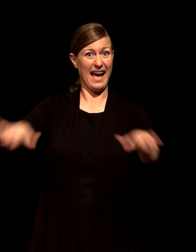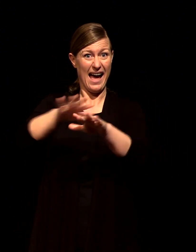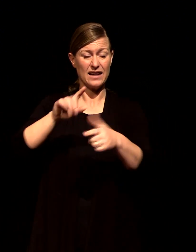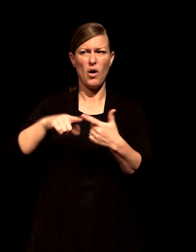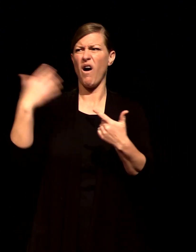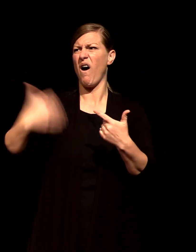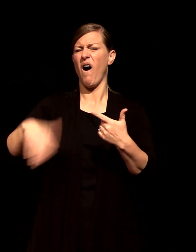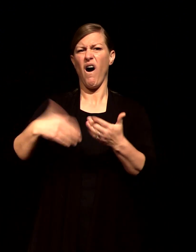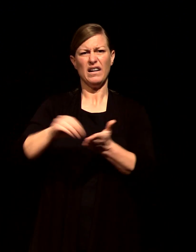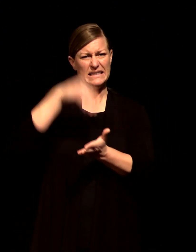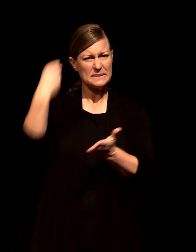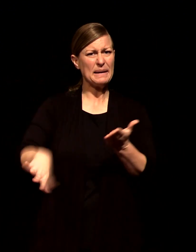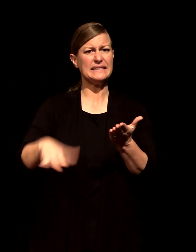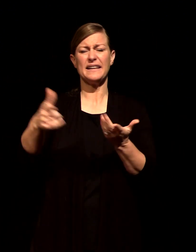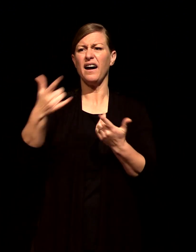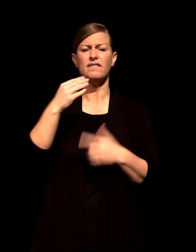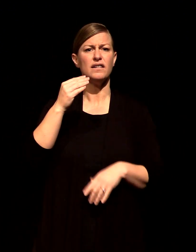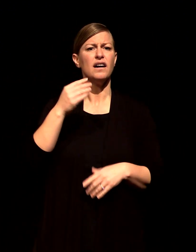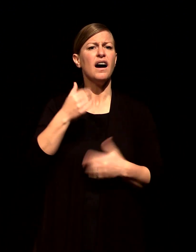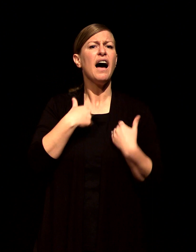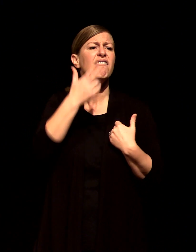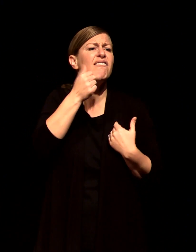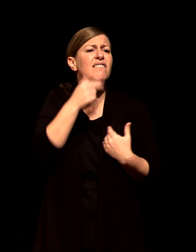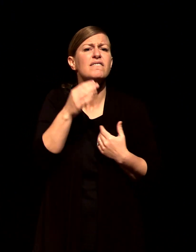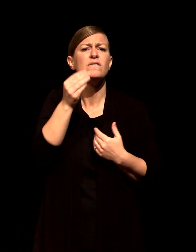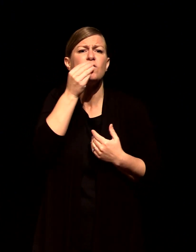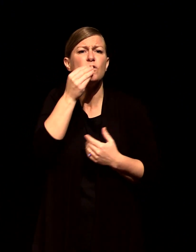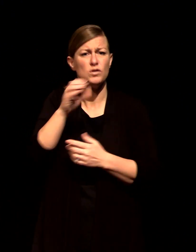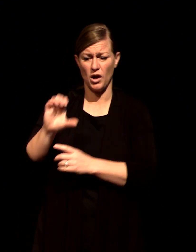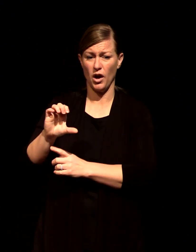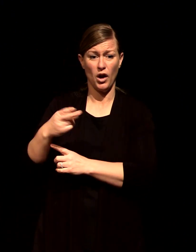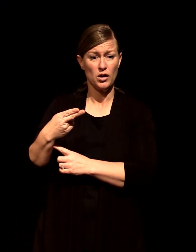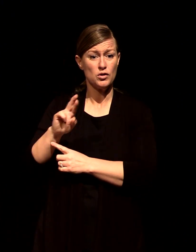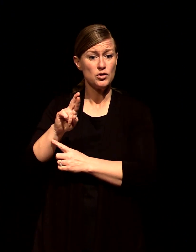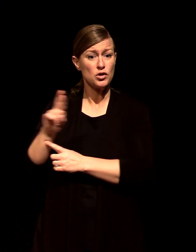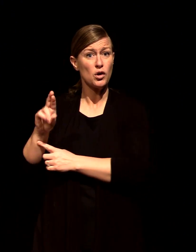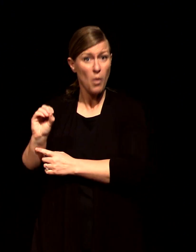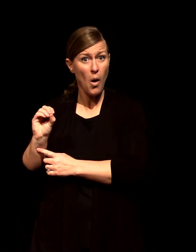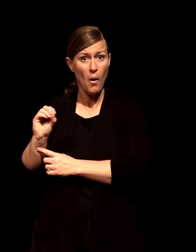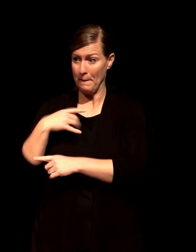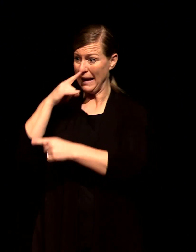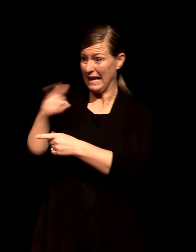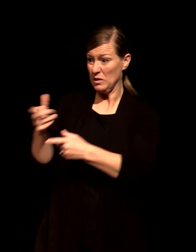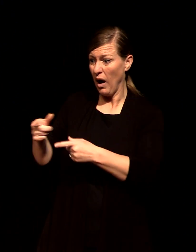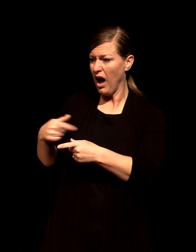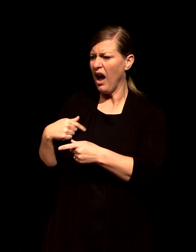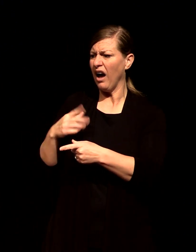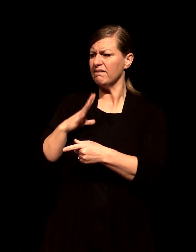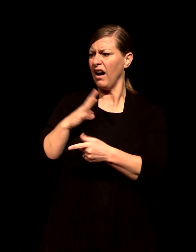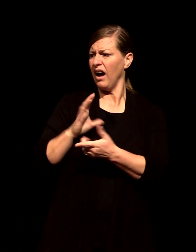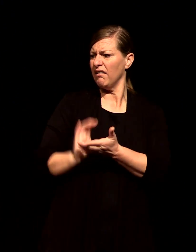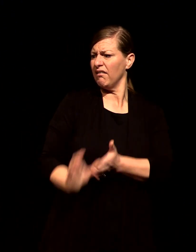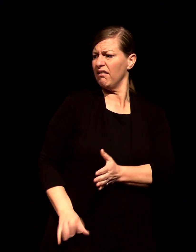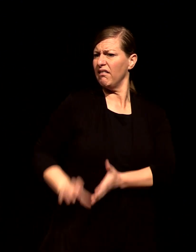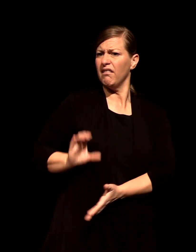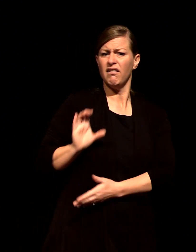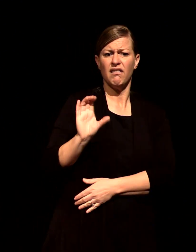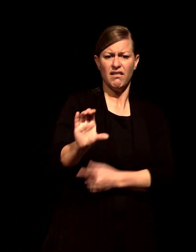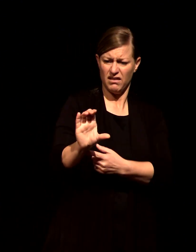can't help but make a mental list of all the things that I could have paid for with the money I'm spending on churros like groceries for the week or